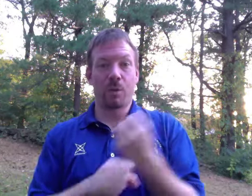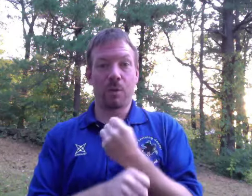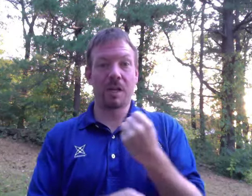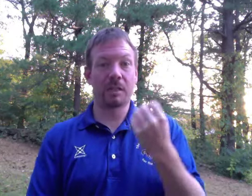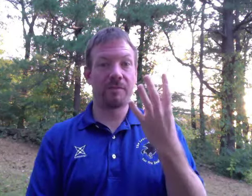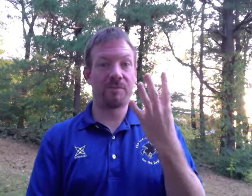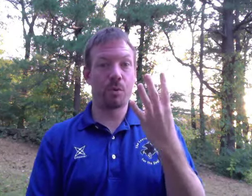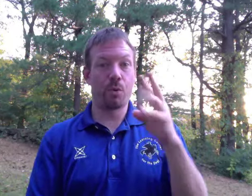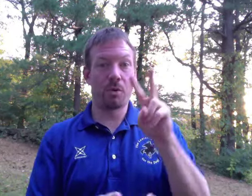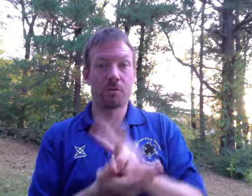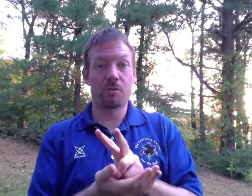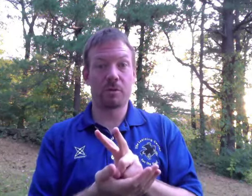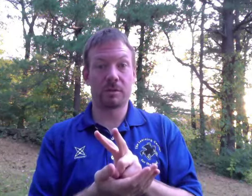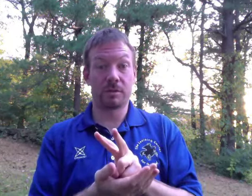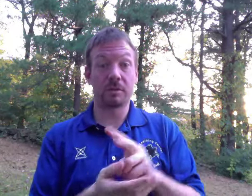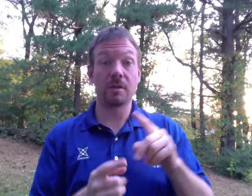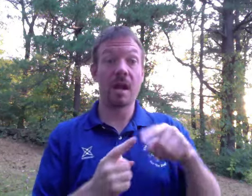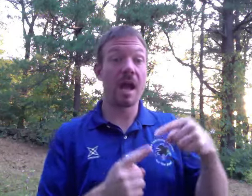great record of eight wins and four losses.